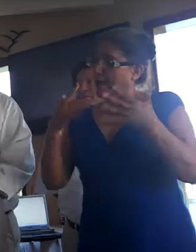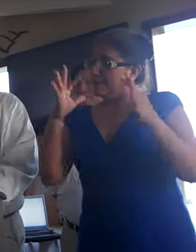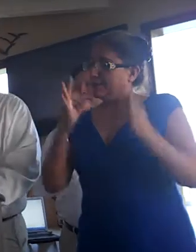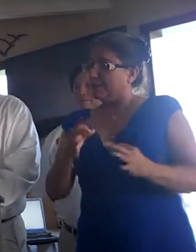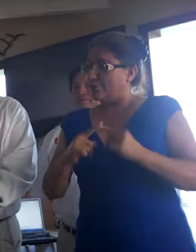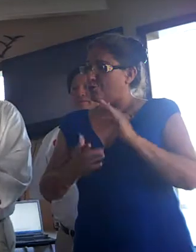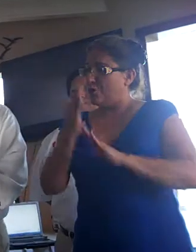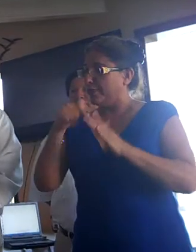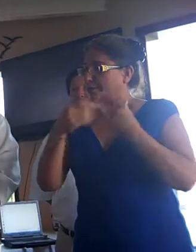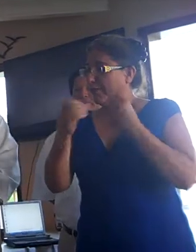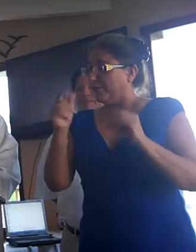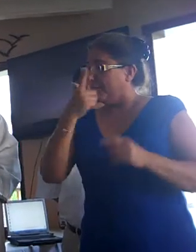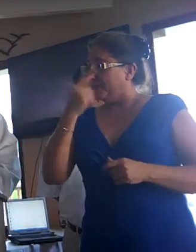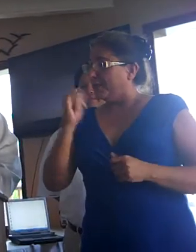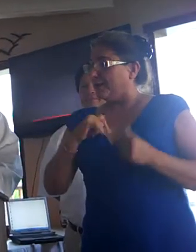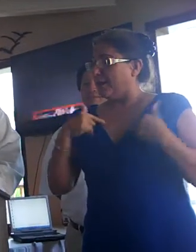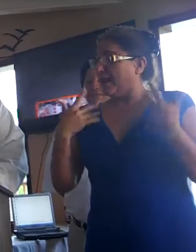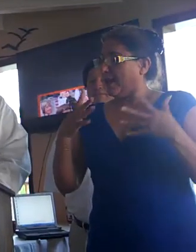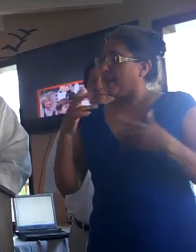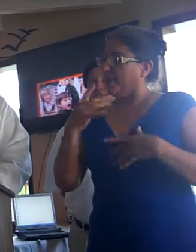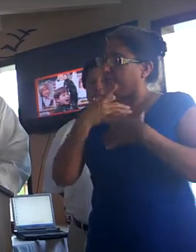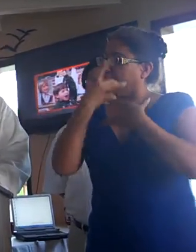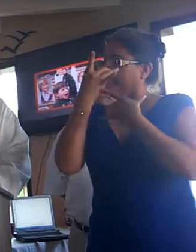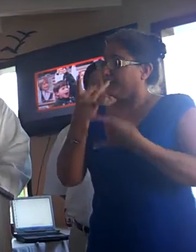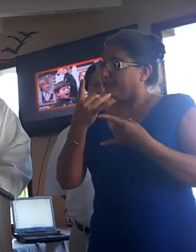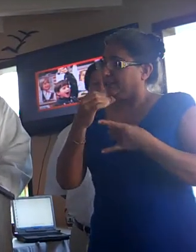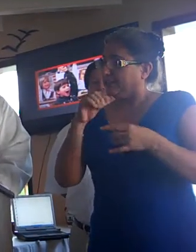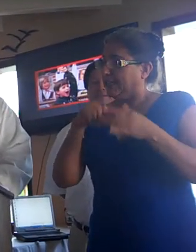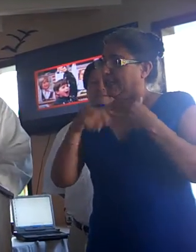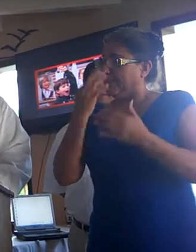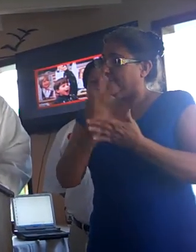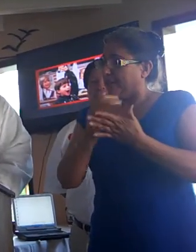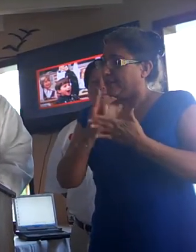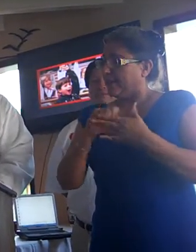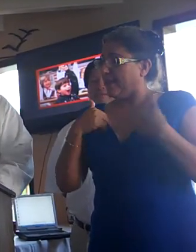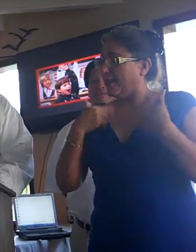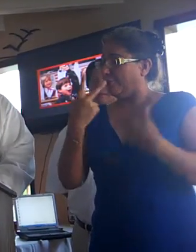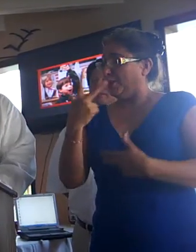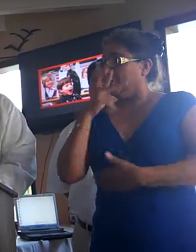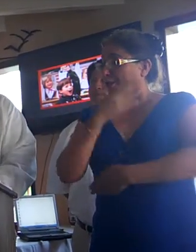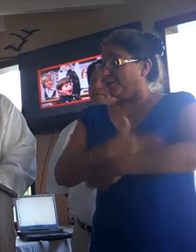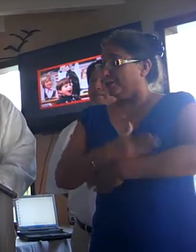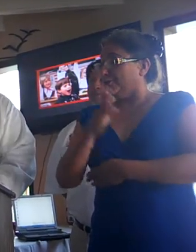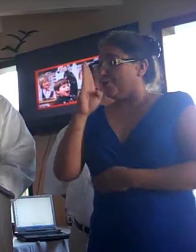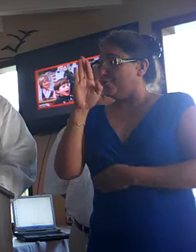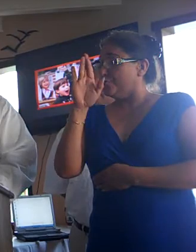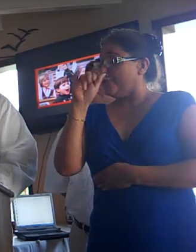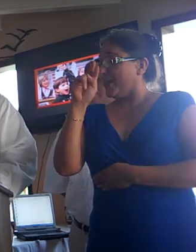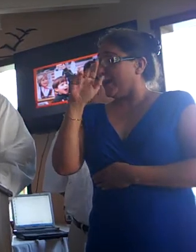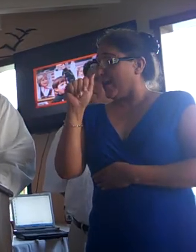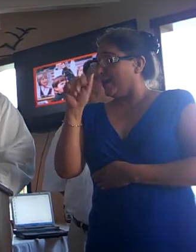I have decided to run for this office because I have a vested interest due to the fact that I have three daughters.